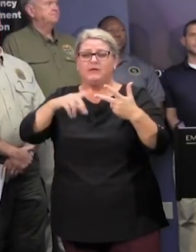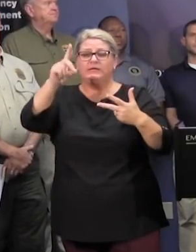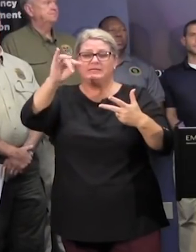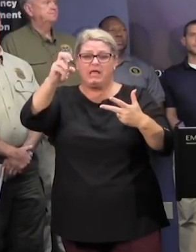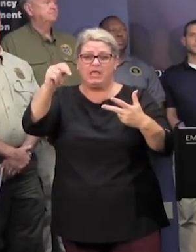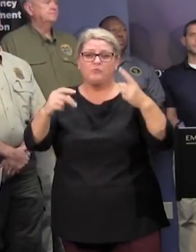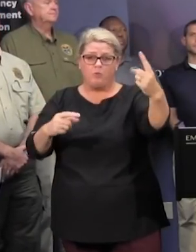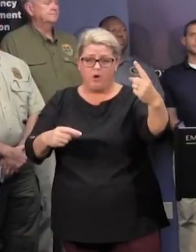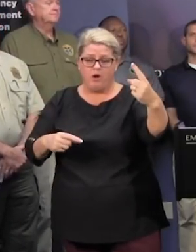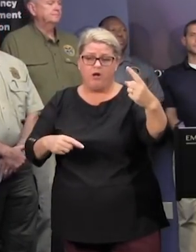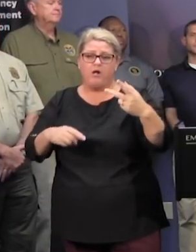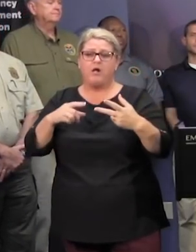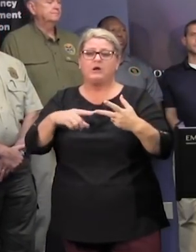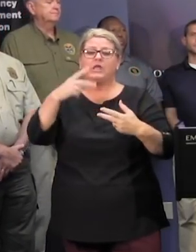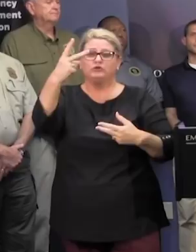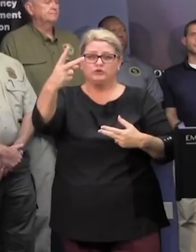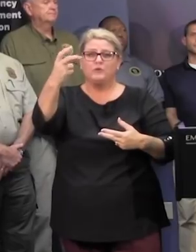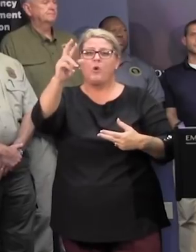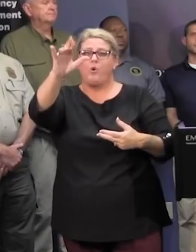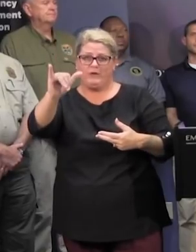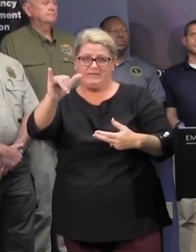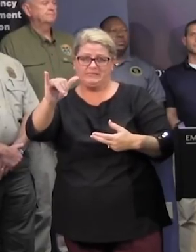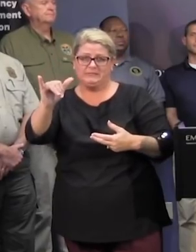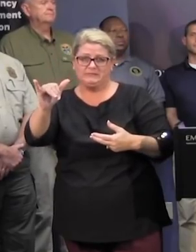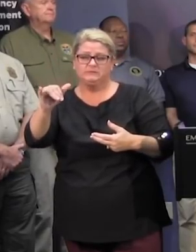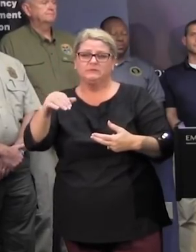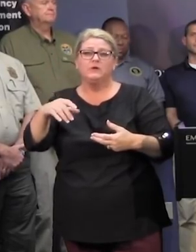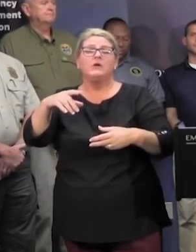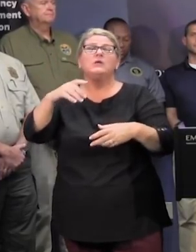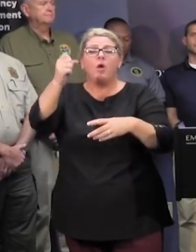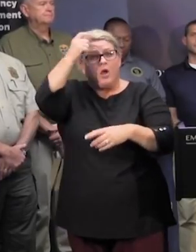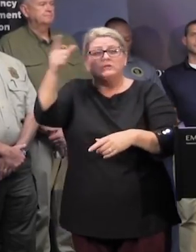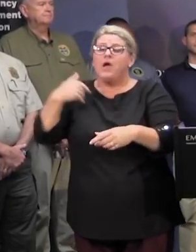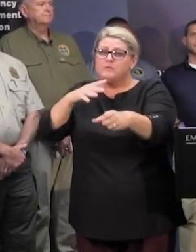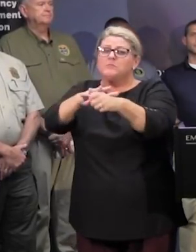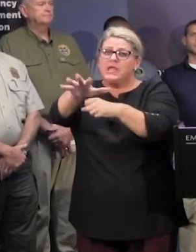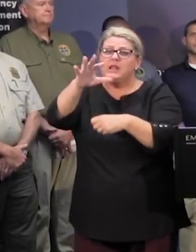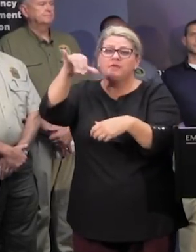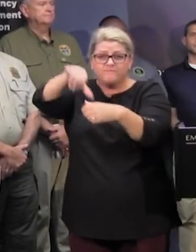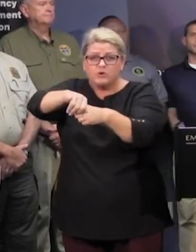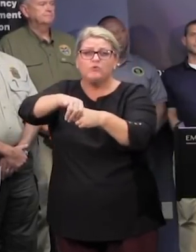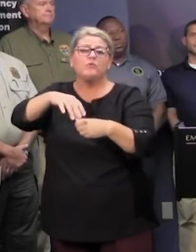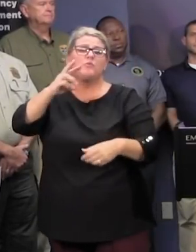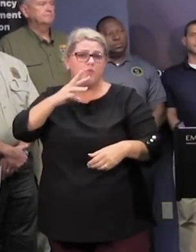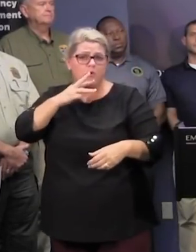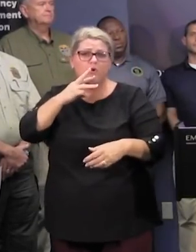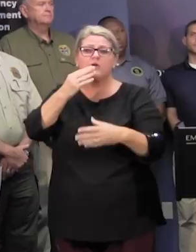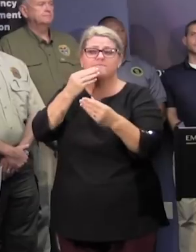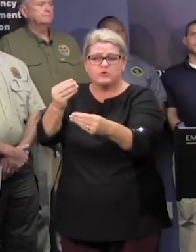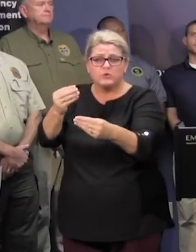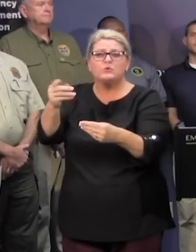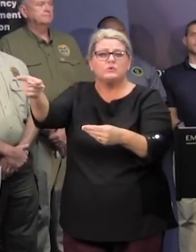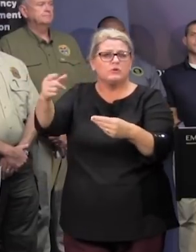two in orc and ory these locations have plenty of fuel fuel water and food and we are in constant